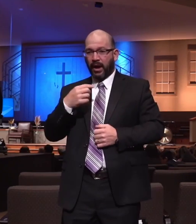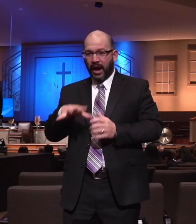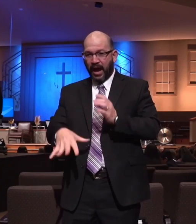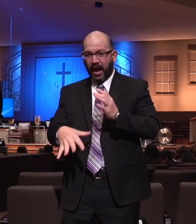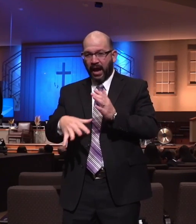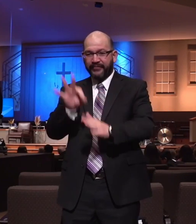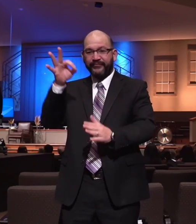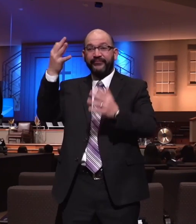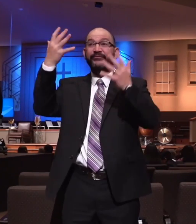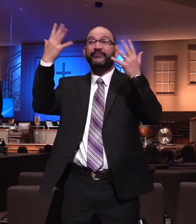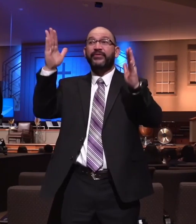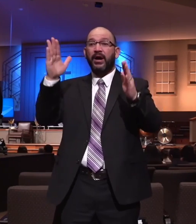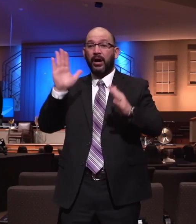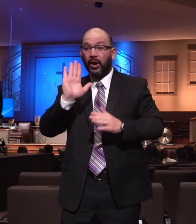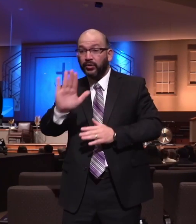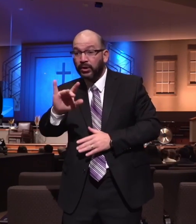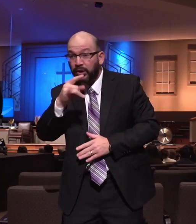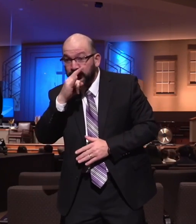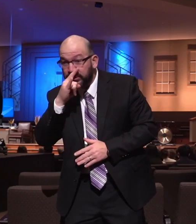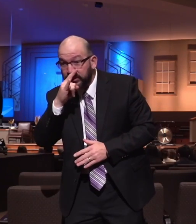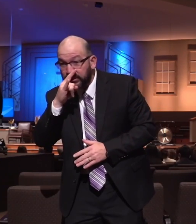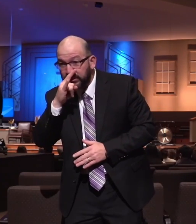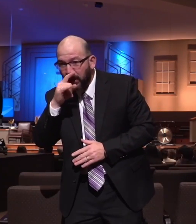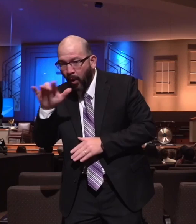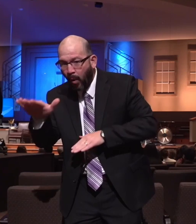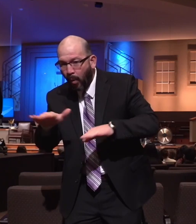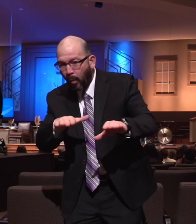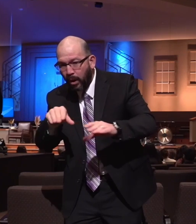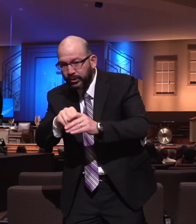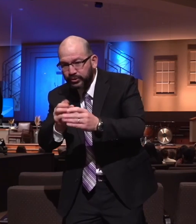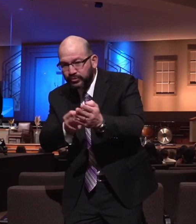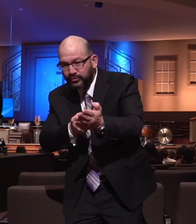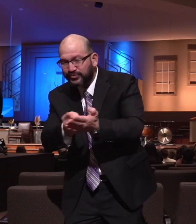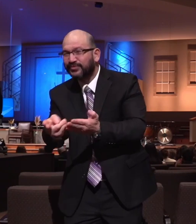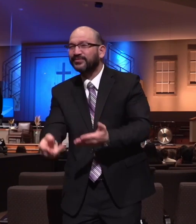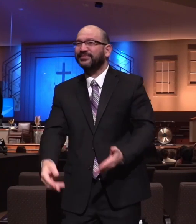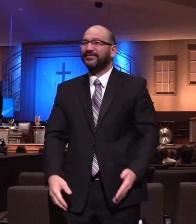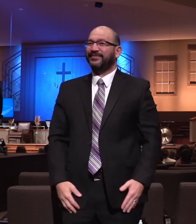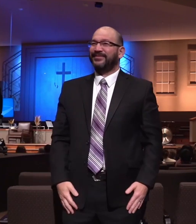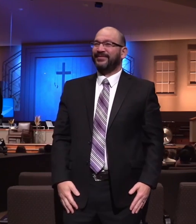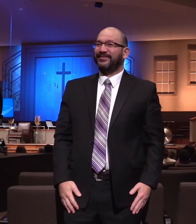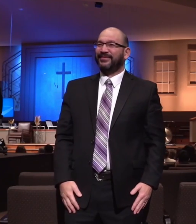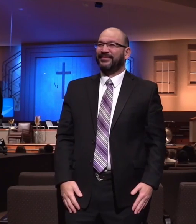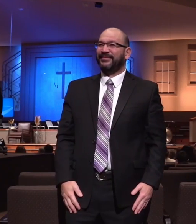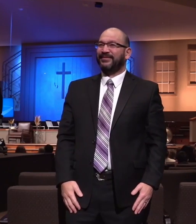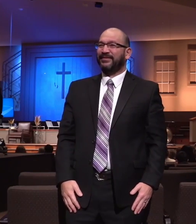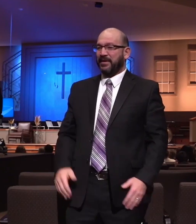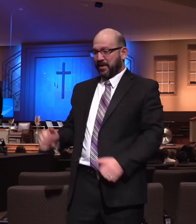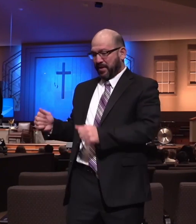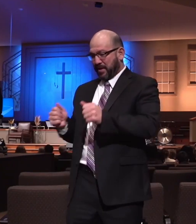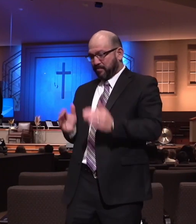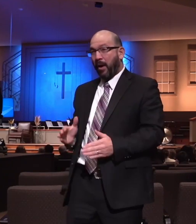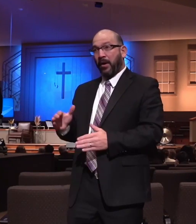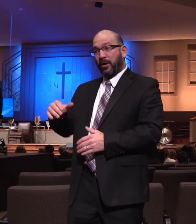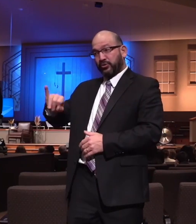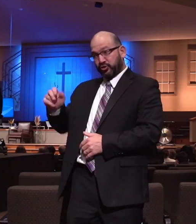of thy children walking in truth. Now, here the apostle, the elder says, I found.